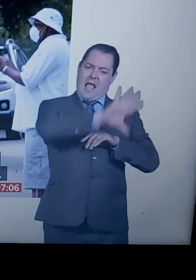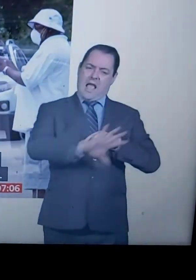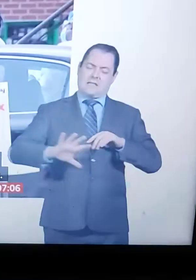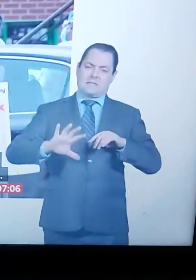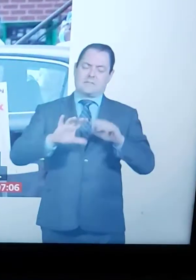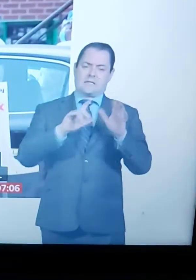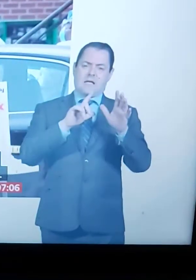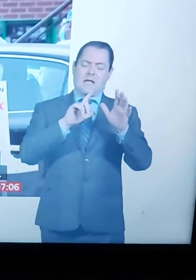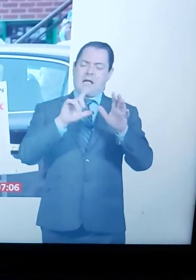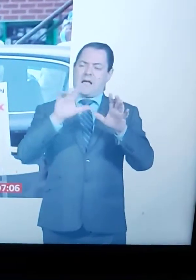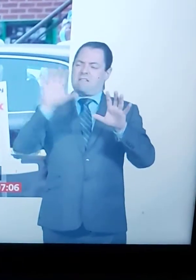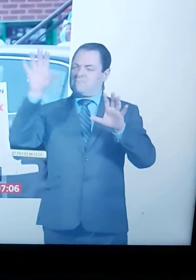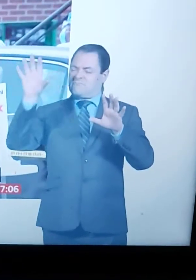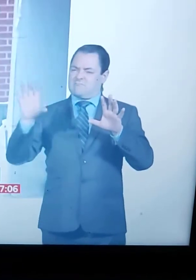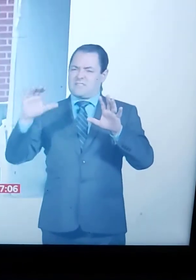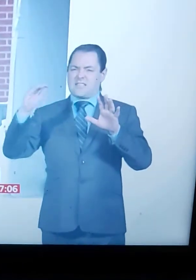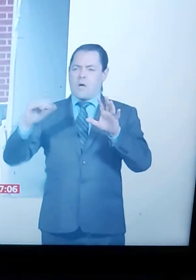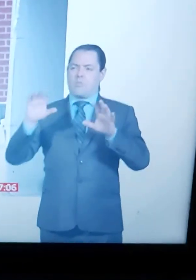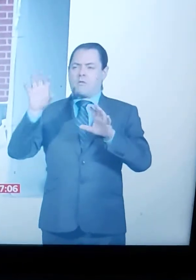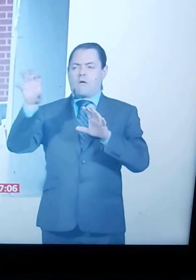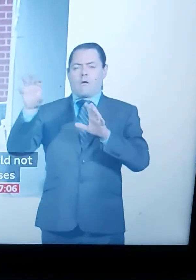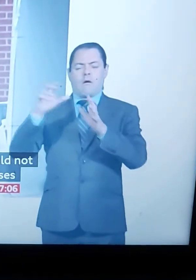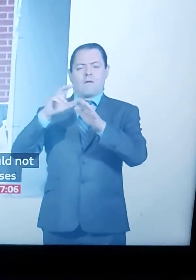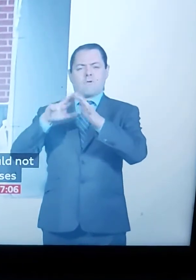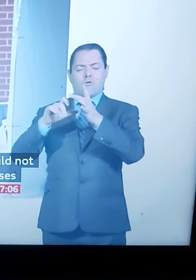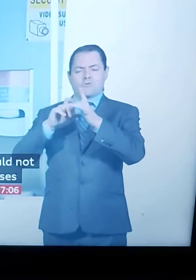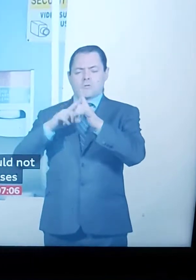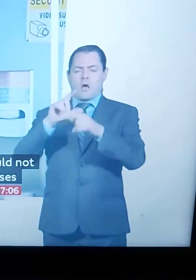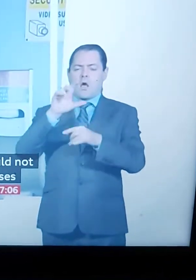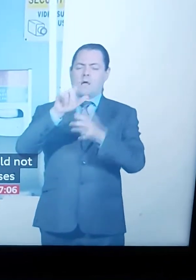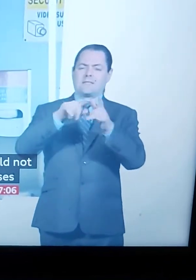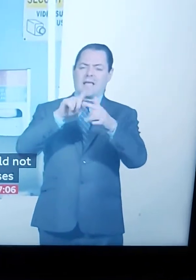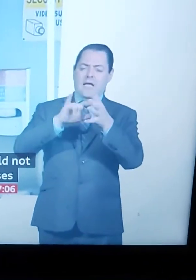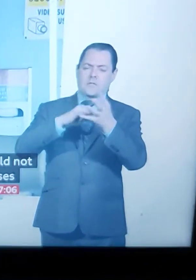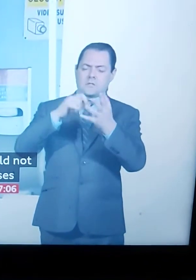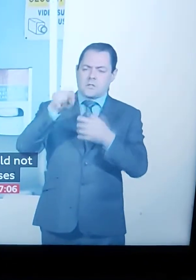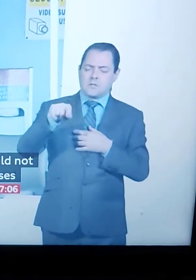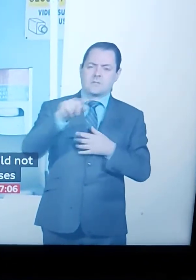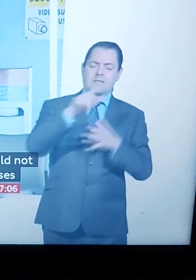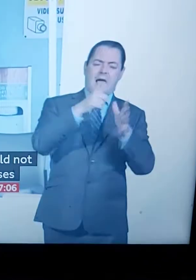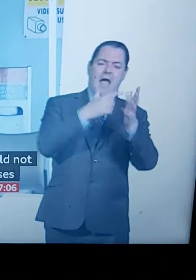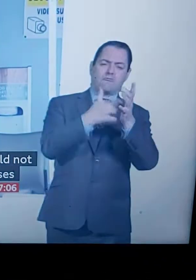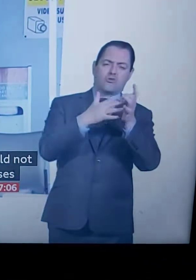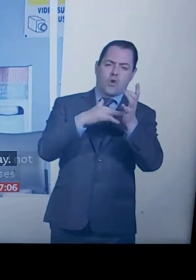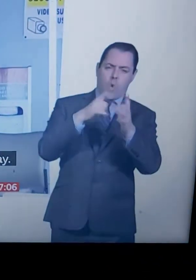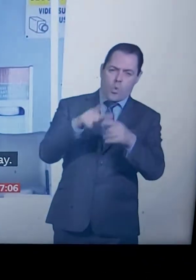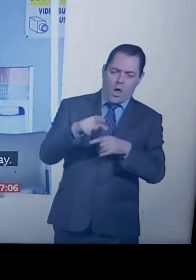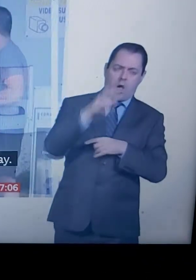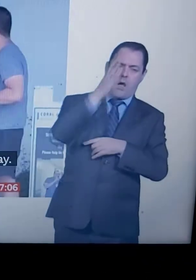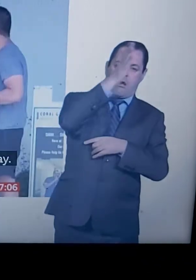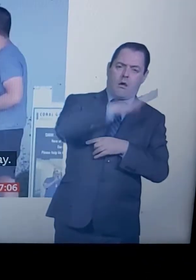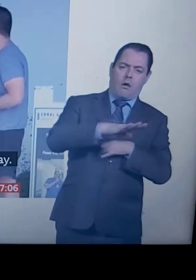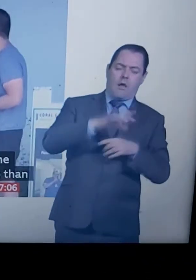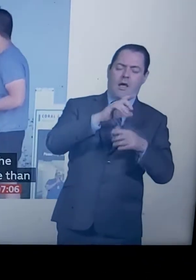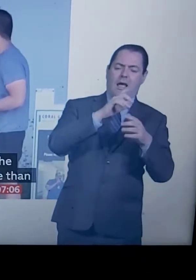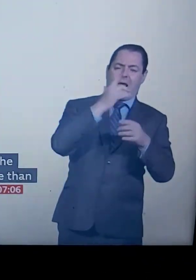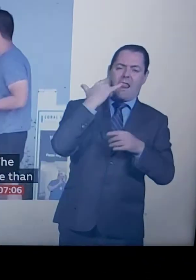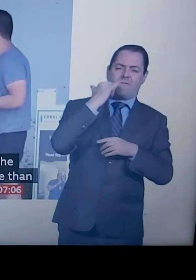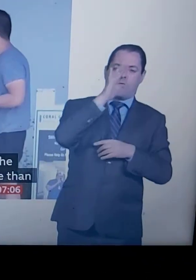Texas and California account for about half of all new cases. Some hospitals are running out of intensive care beds